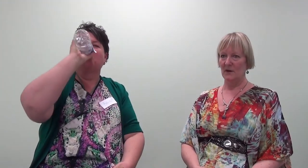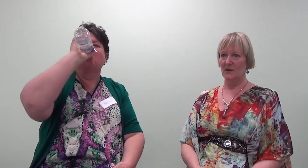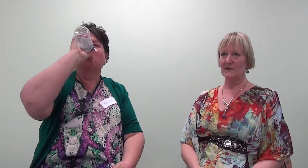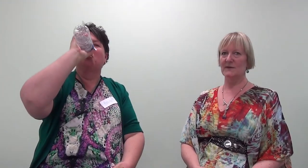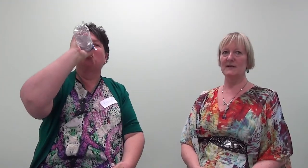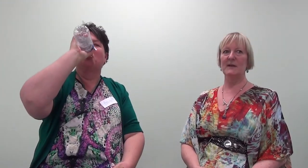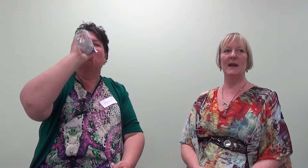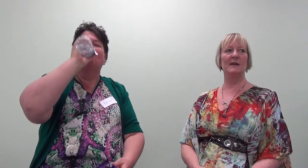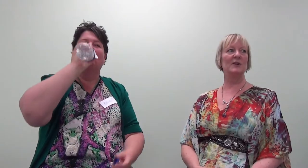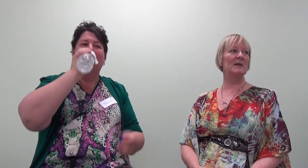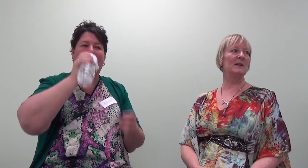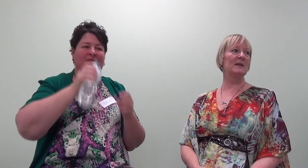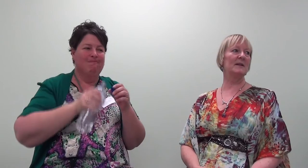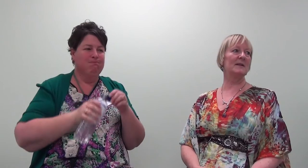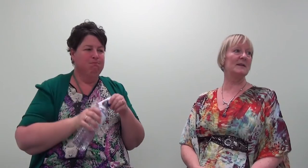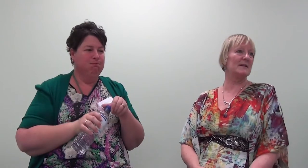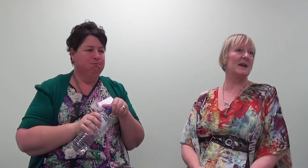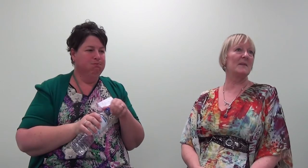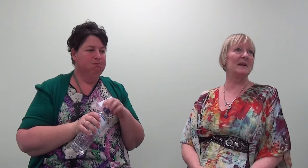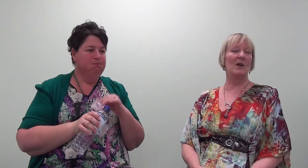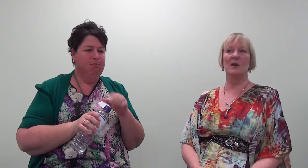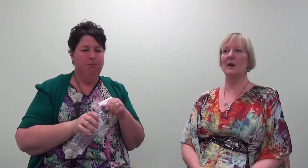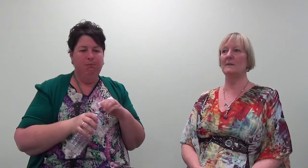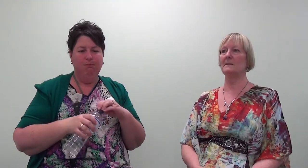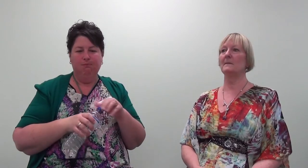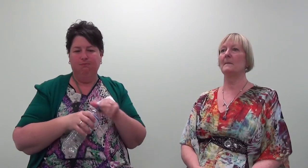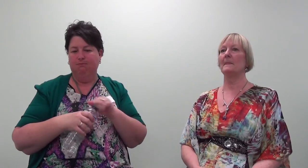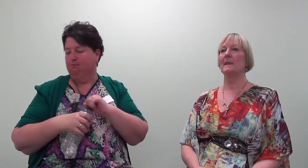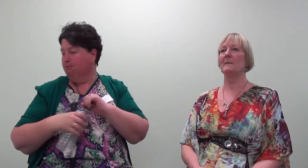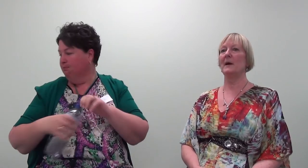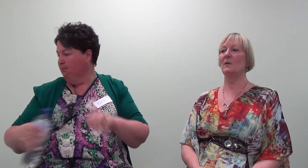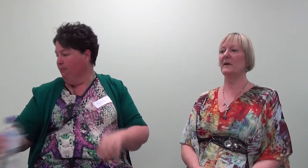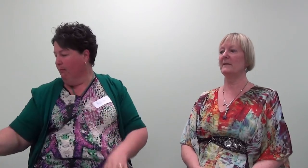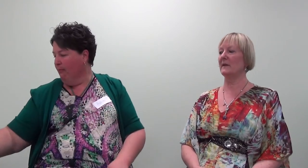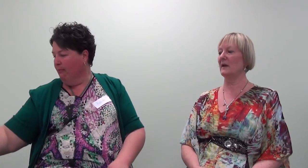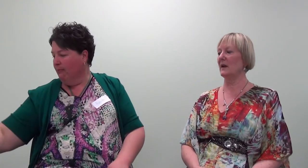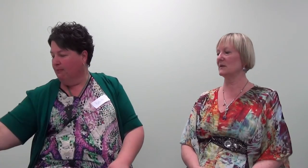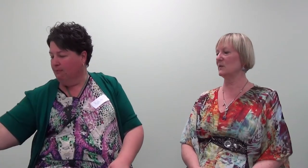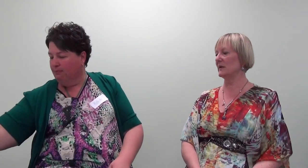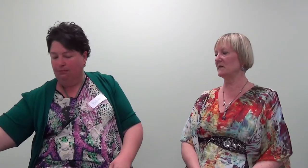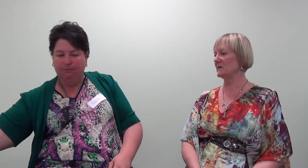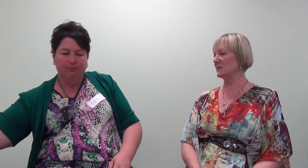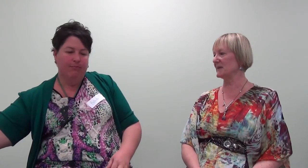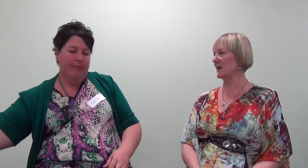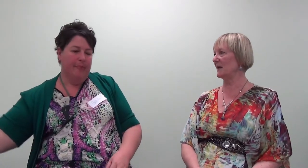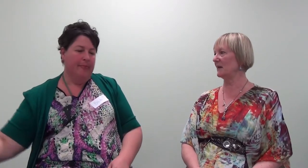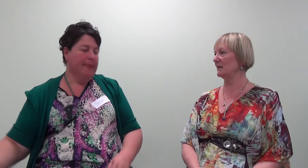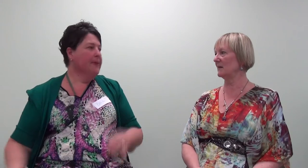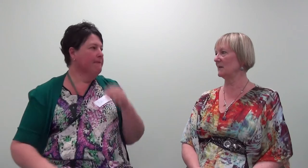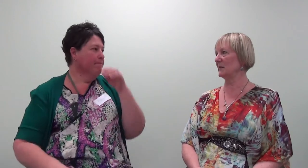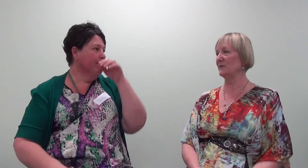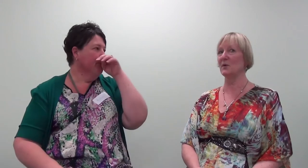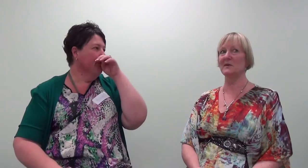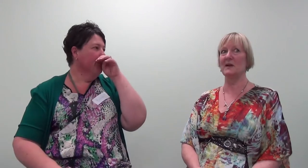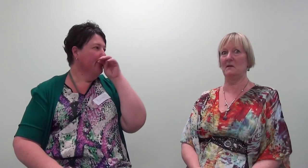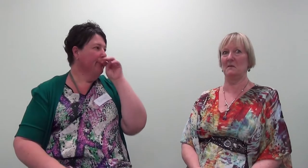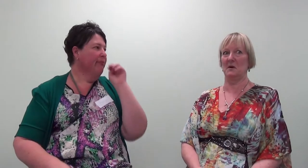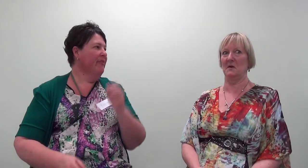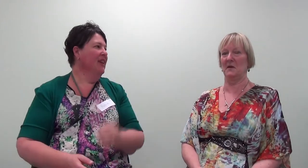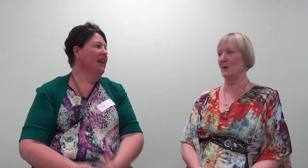So see how gentle it is. It does take a bit longer. But we've connected with it 50% now. Before it's like I'm not going to go there.